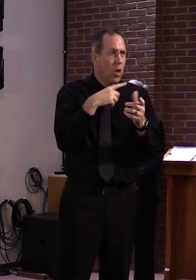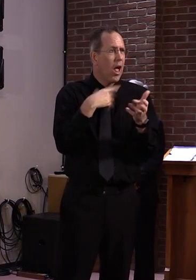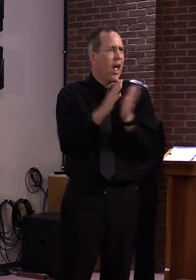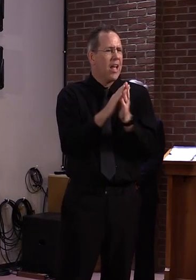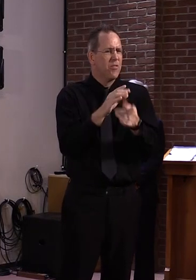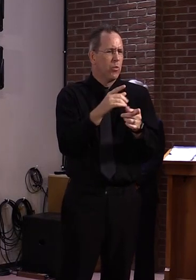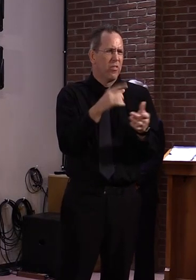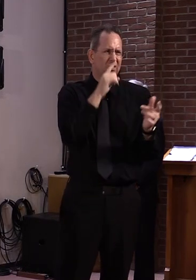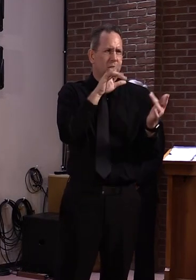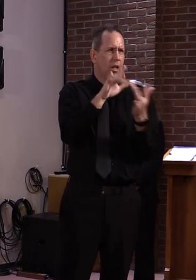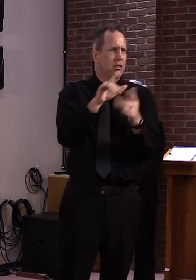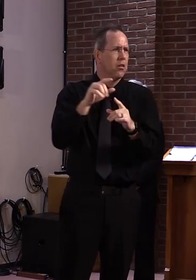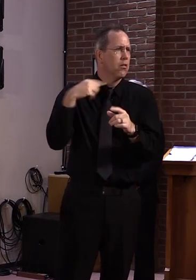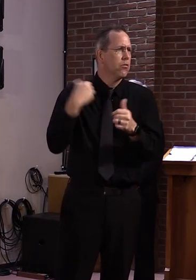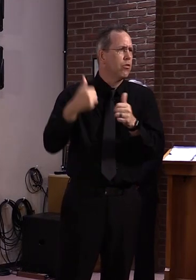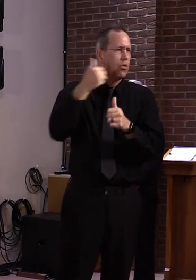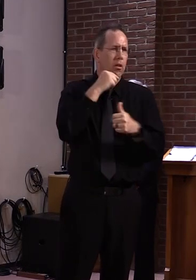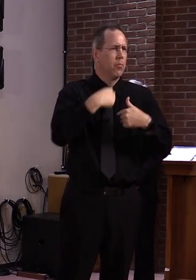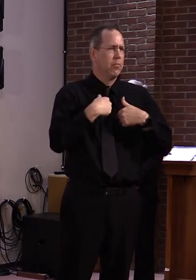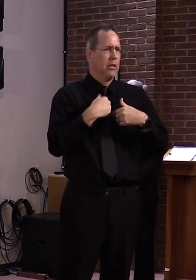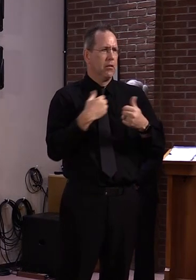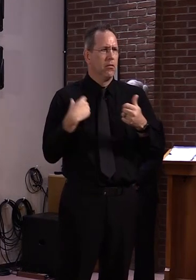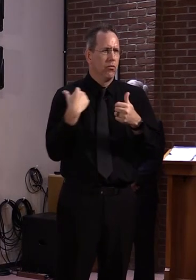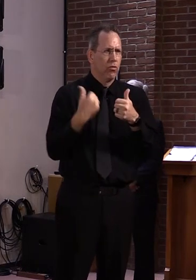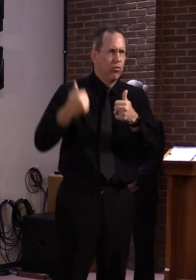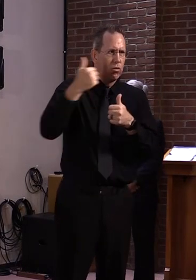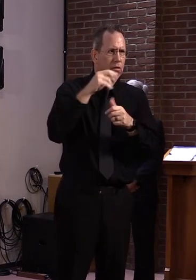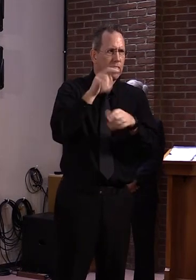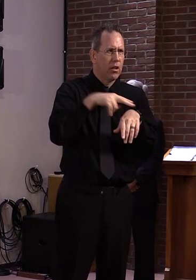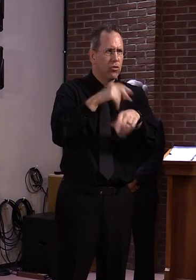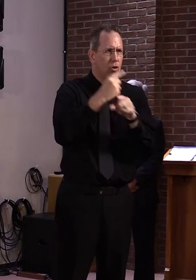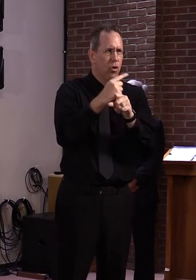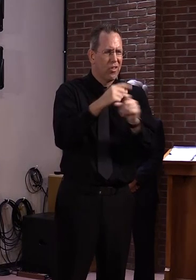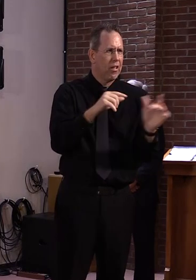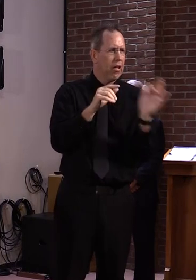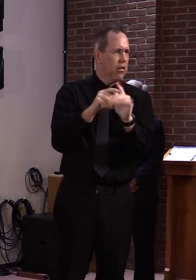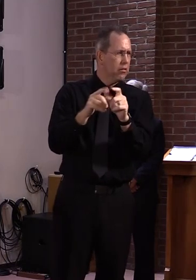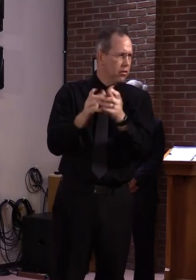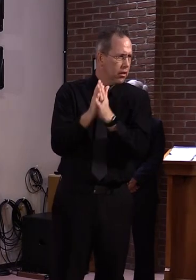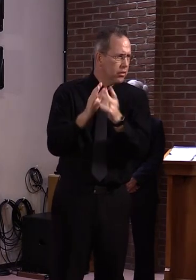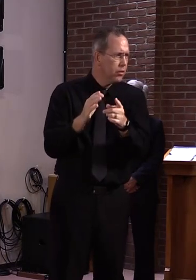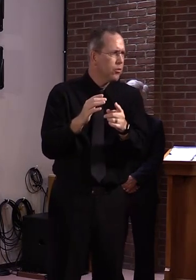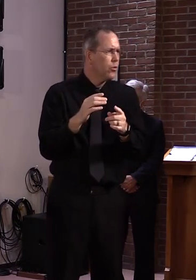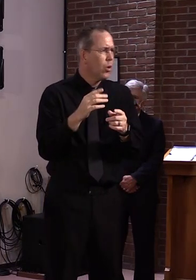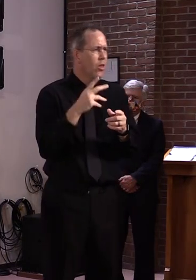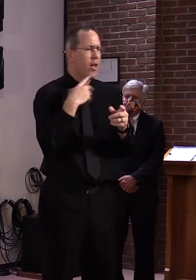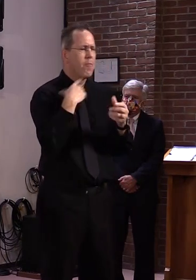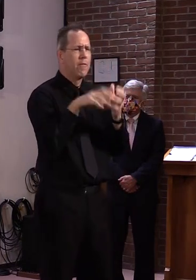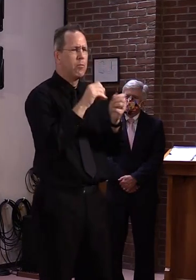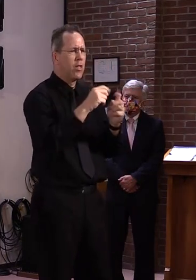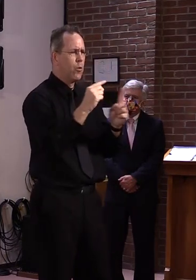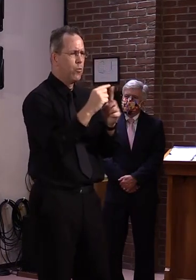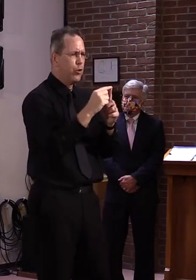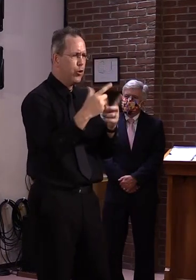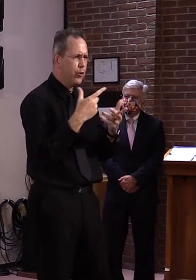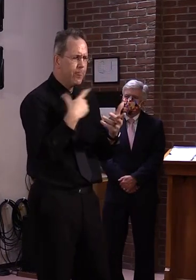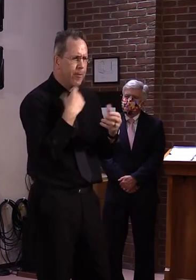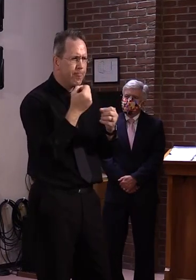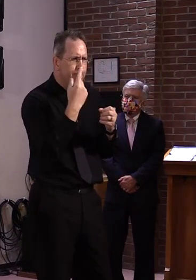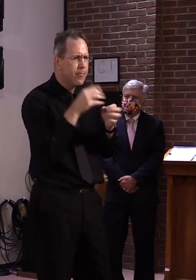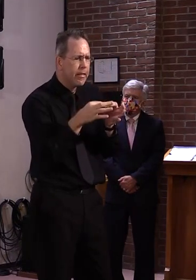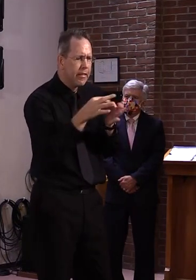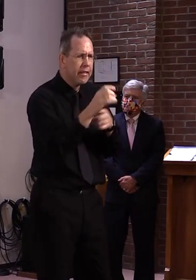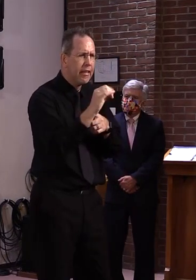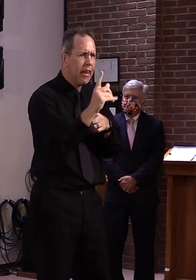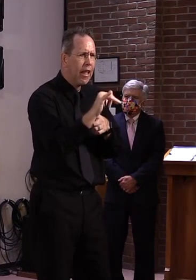if need be. But it was a terminology that something has been delayed, but it doesn't delay the